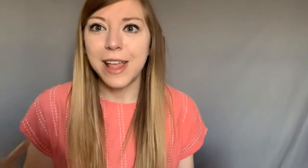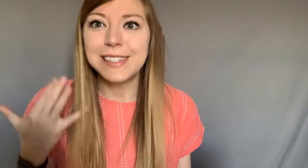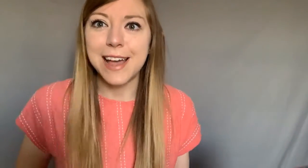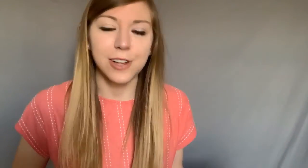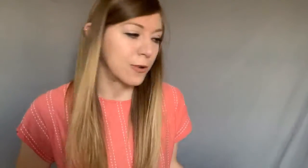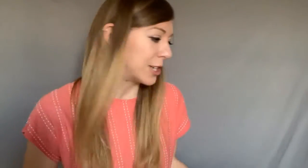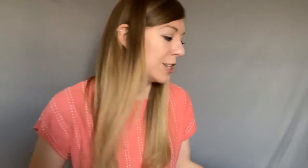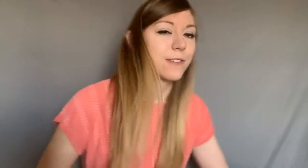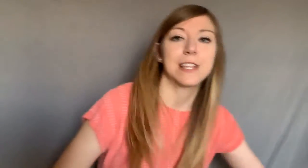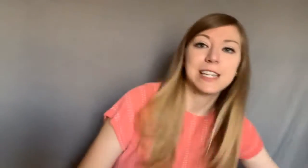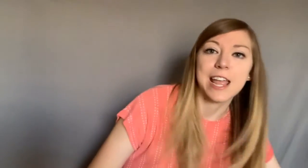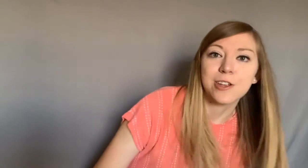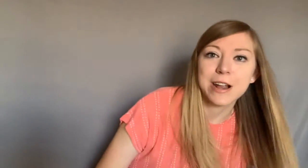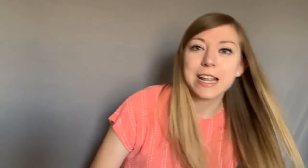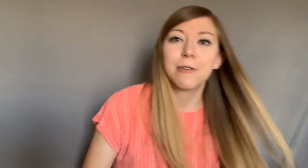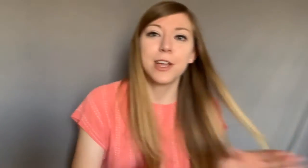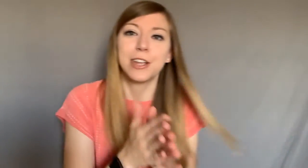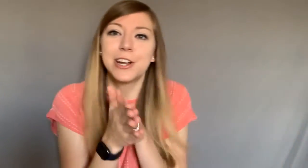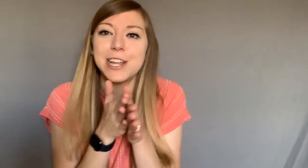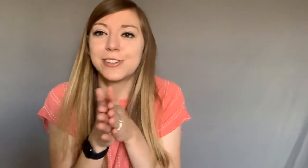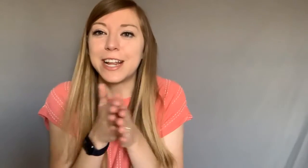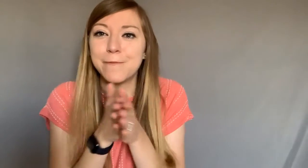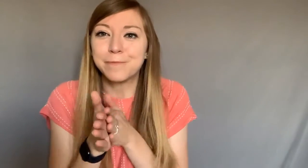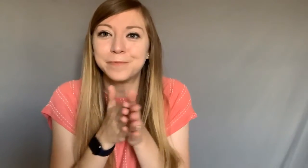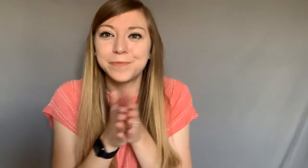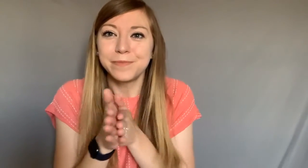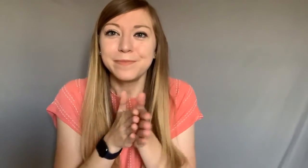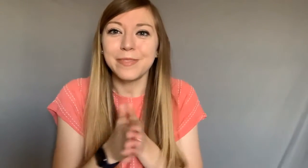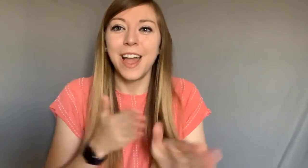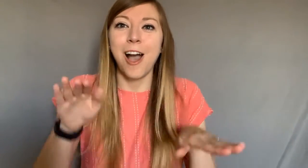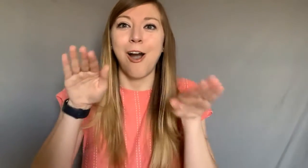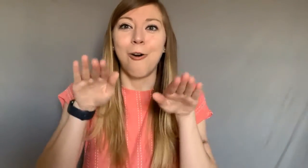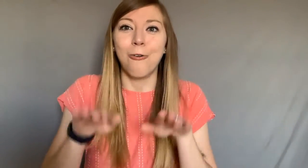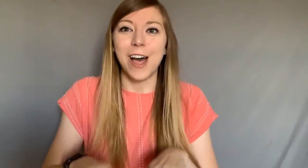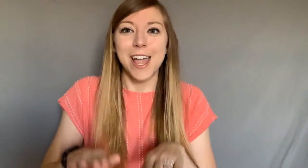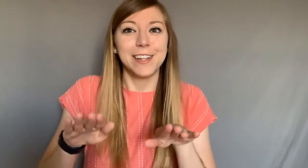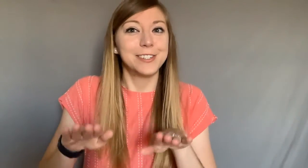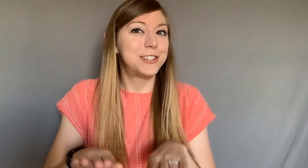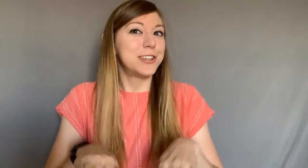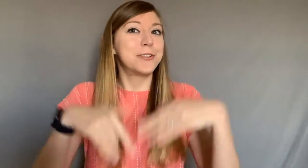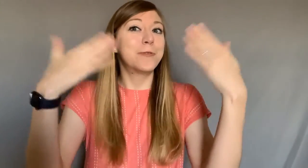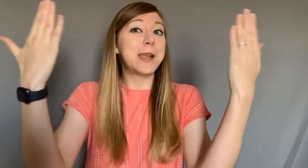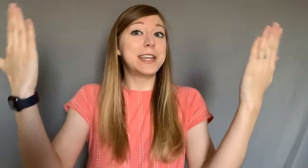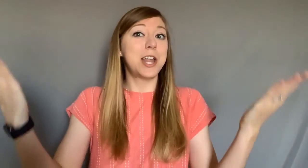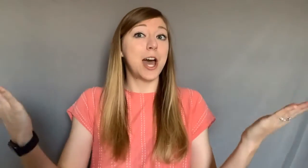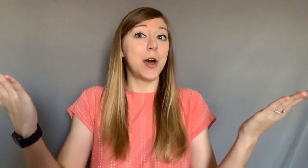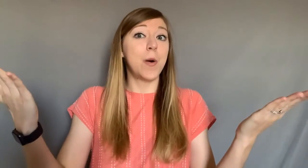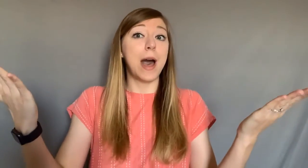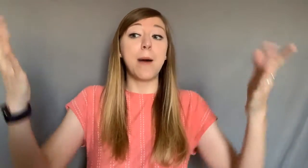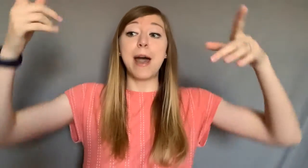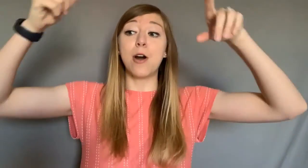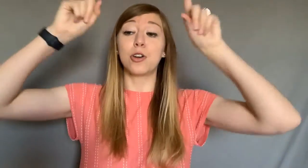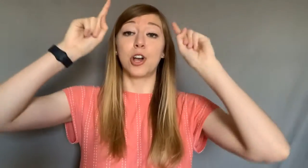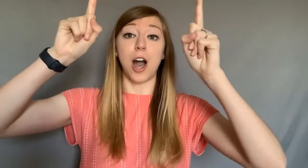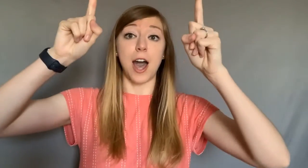let's ask our questions for the day ready here we go get your hands ready what do we know about God